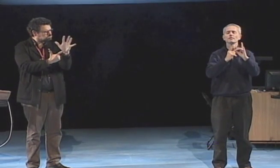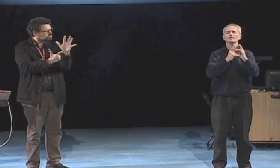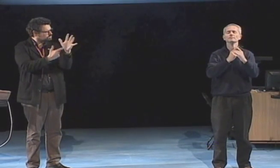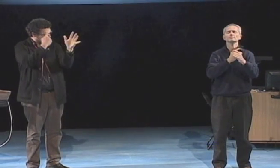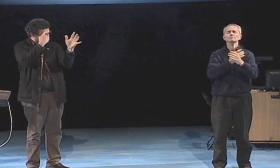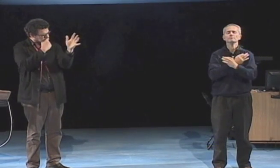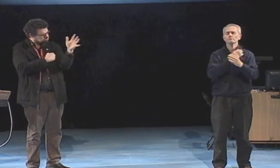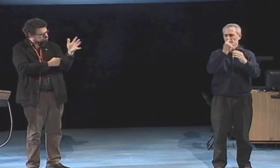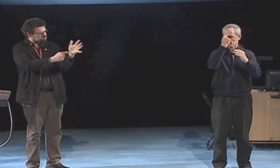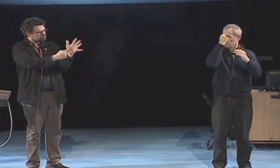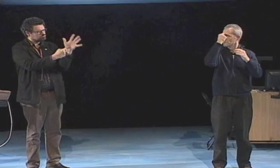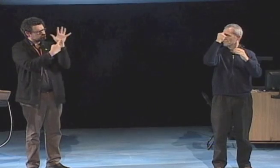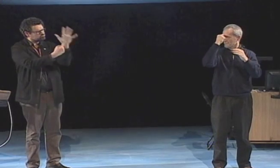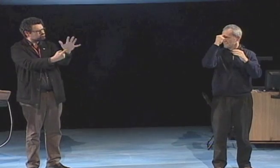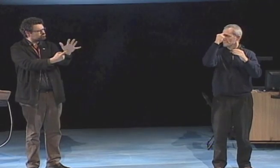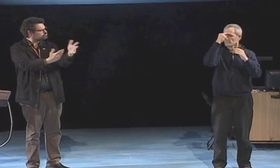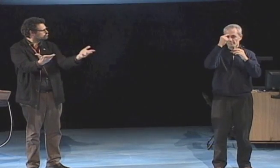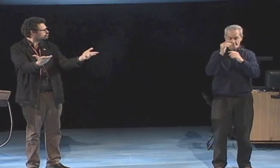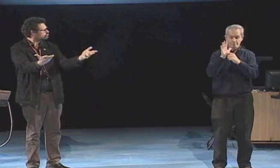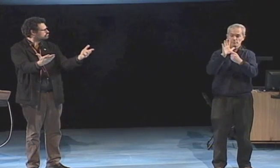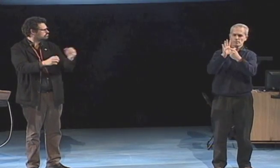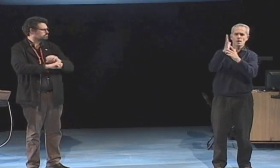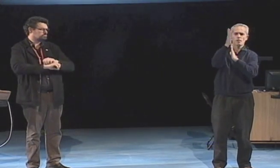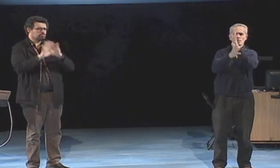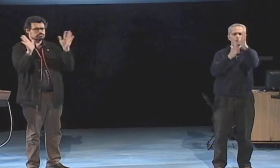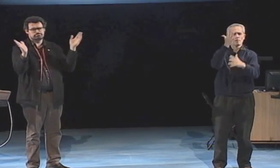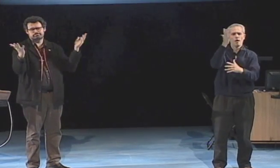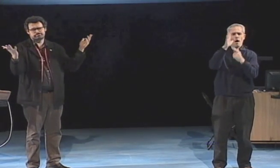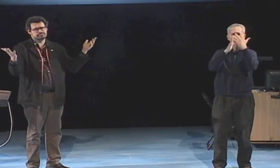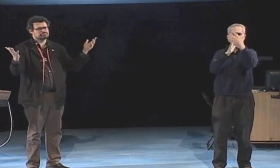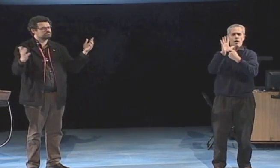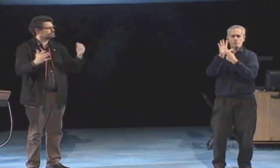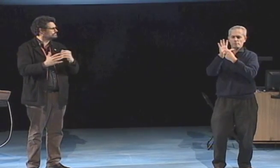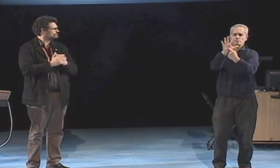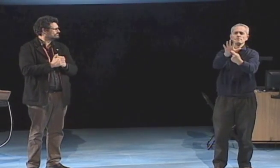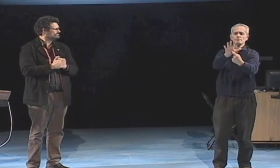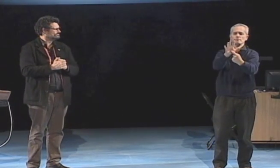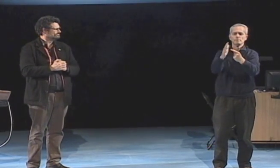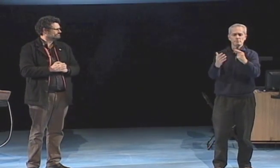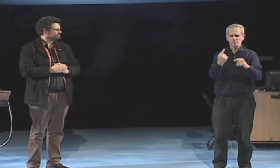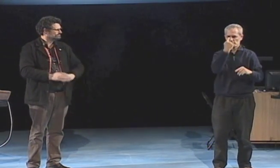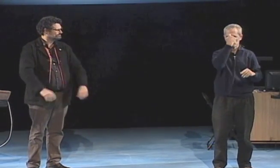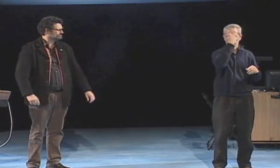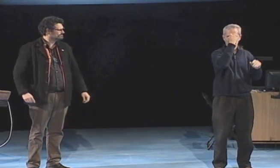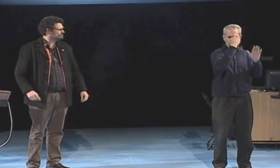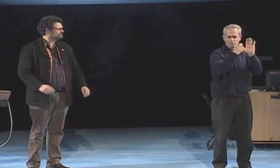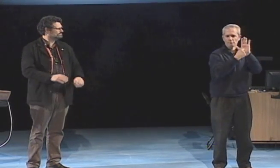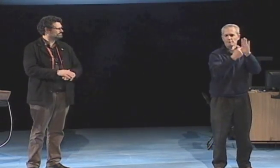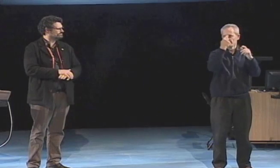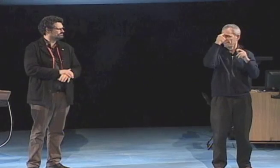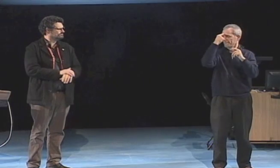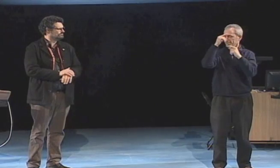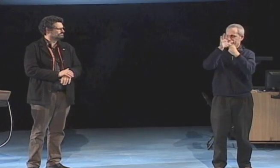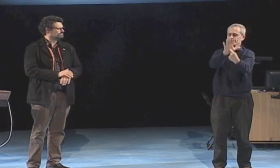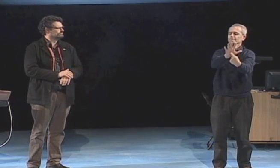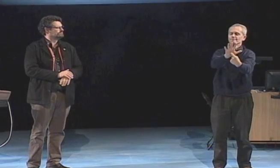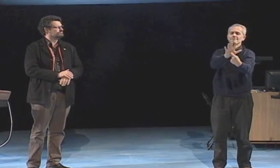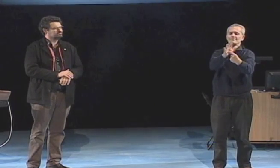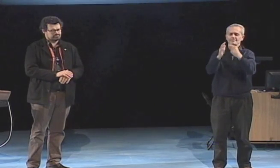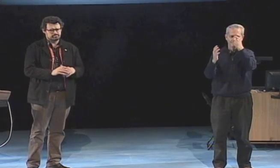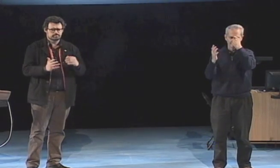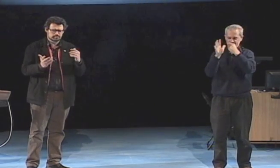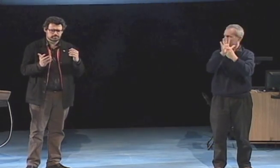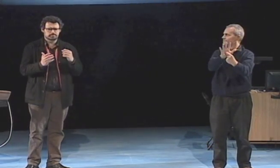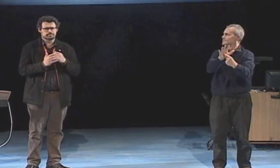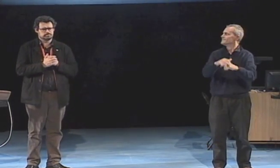and it refers to the third eye that we see in buddhism and then I connected it